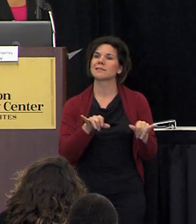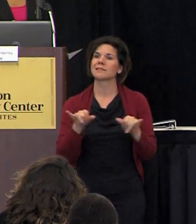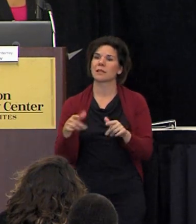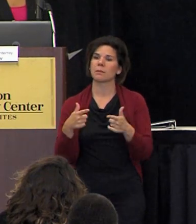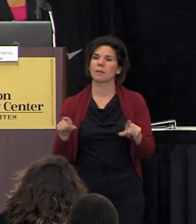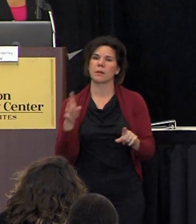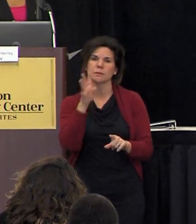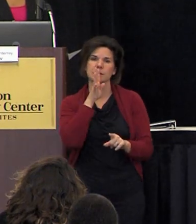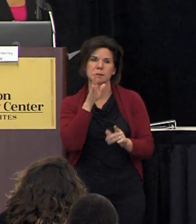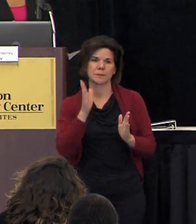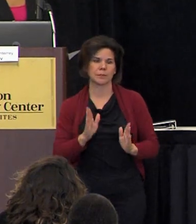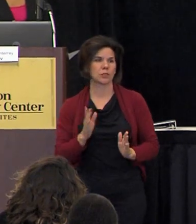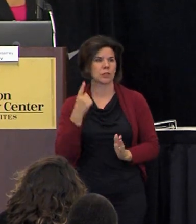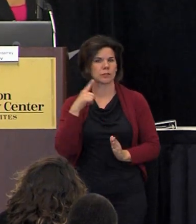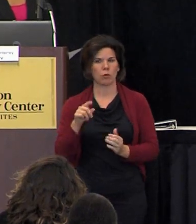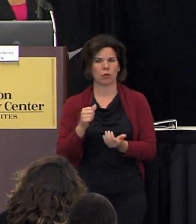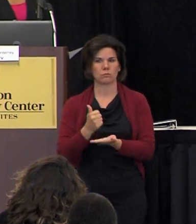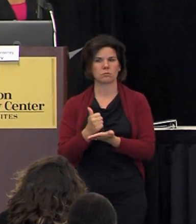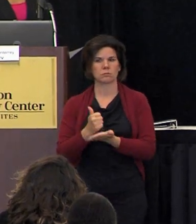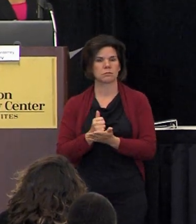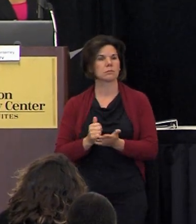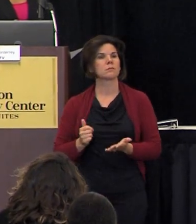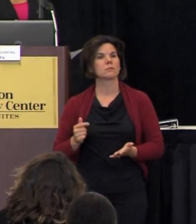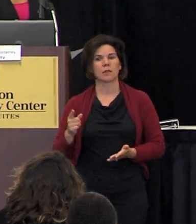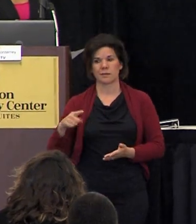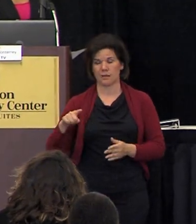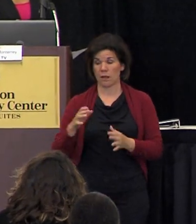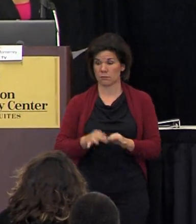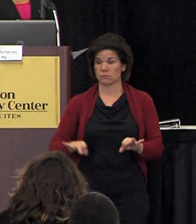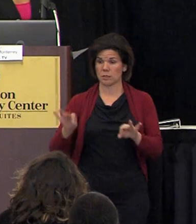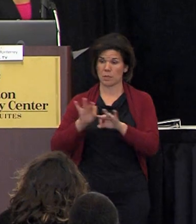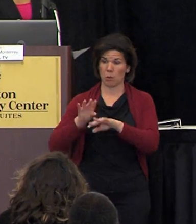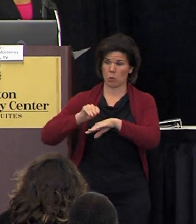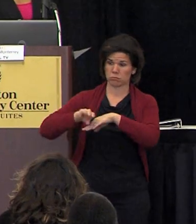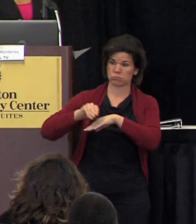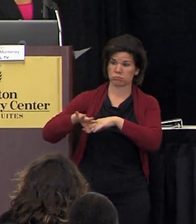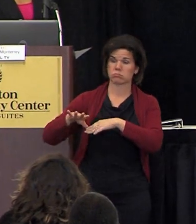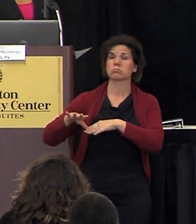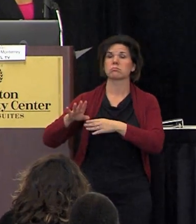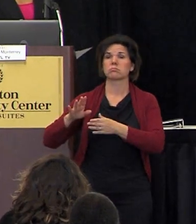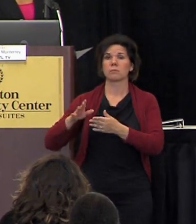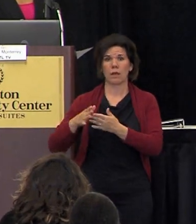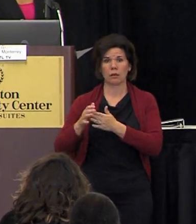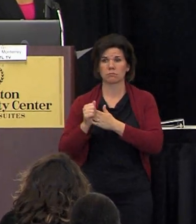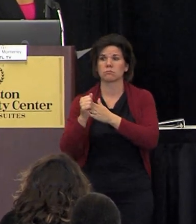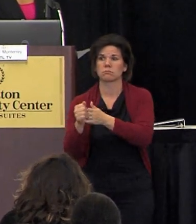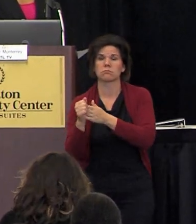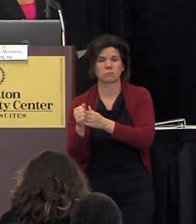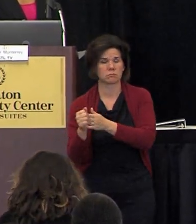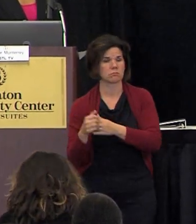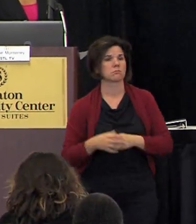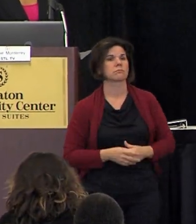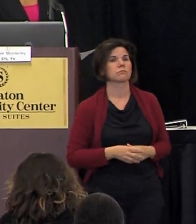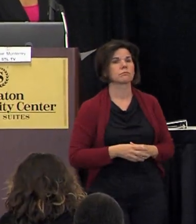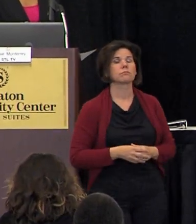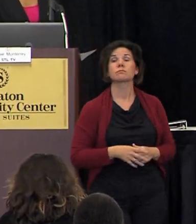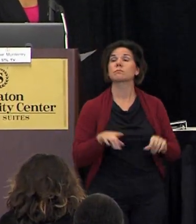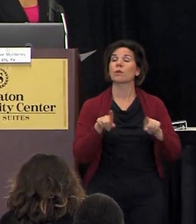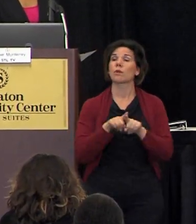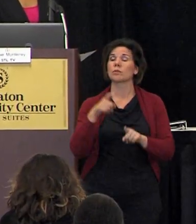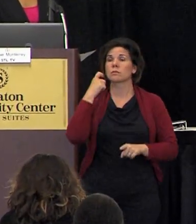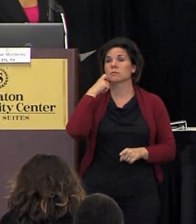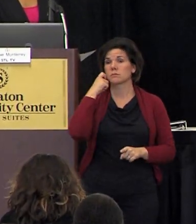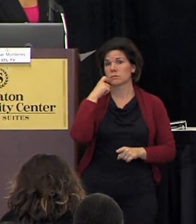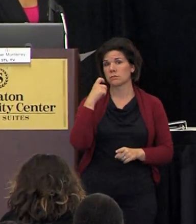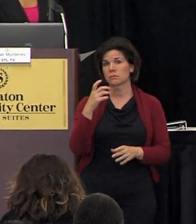speakers to provide that assistance and that important counseling navigation and enrollment to them we also just